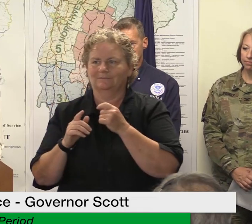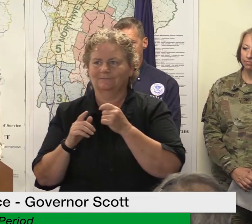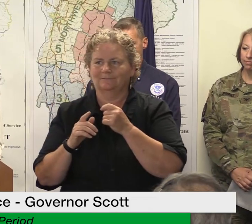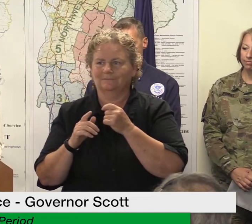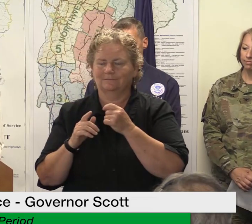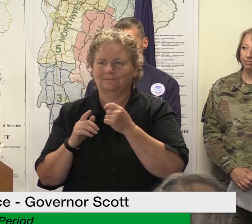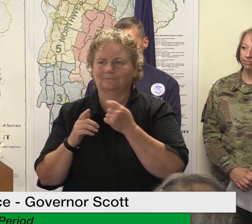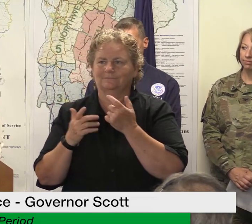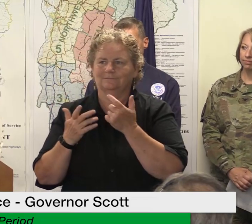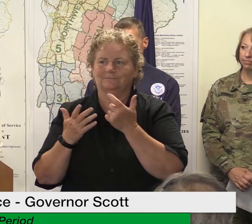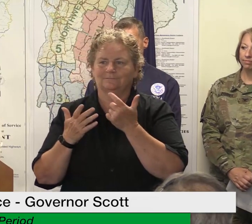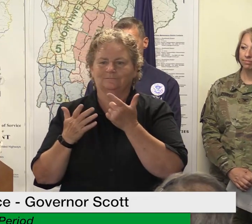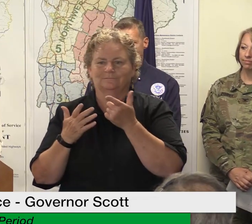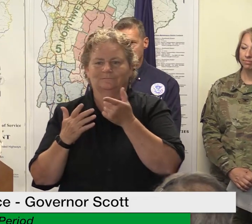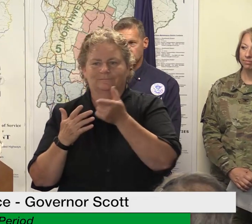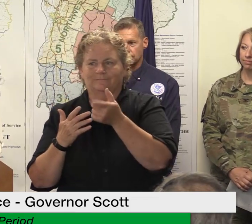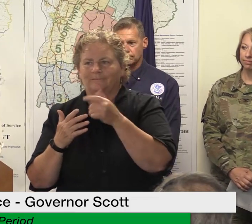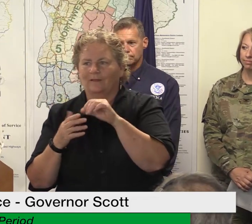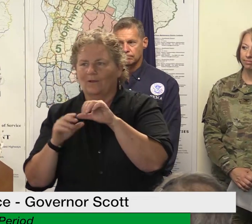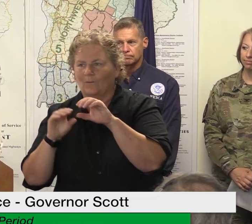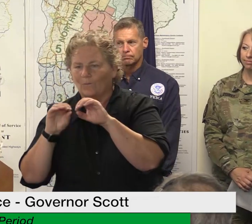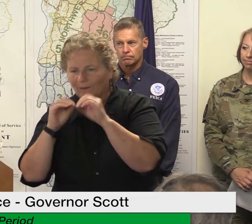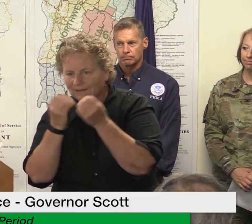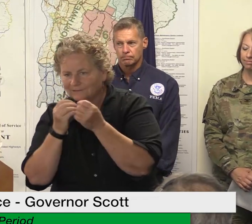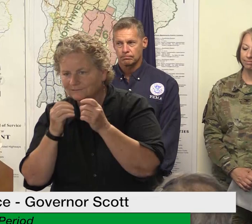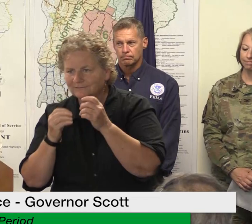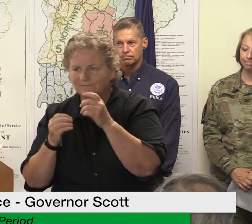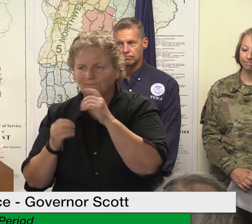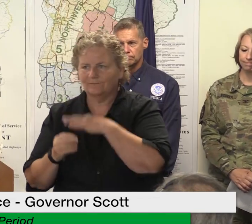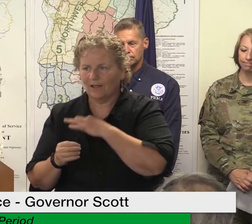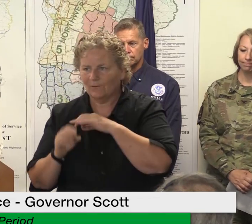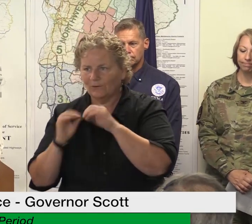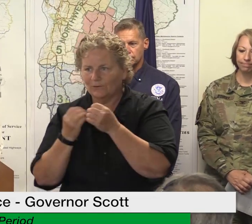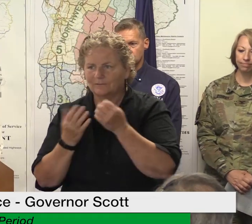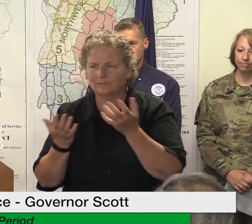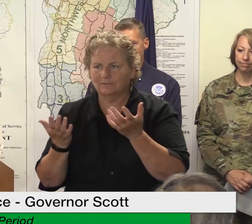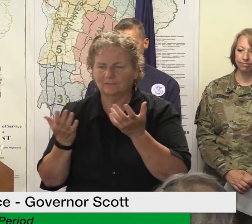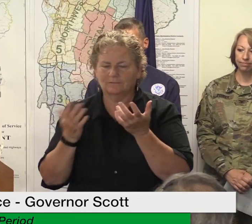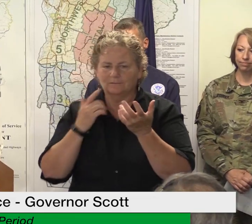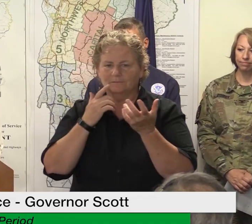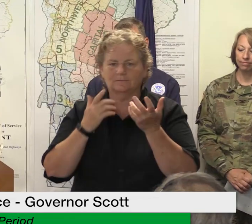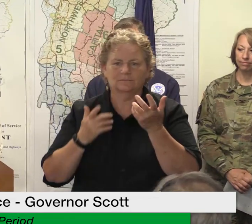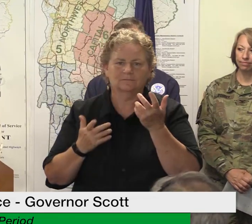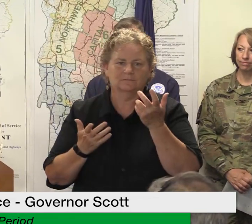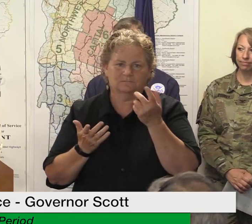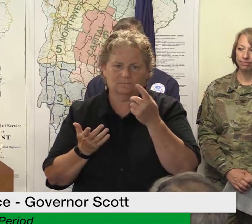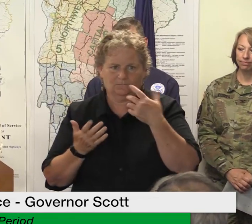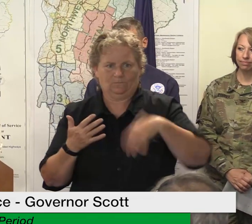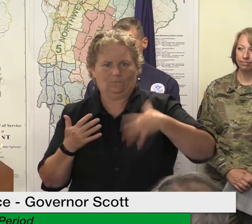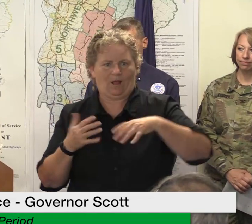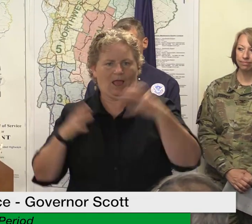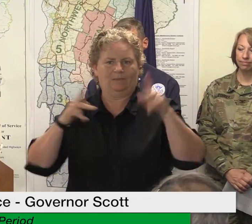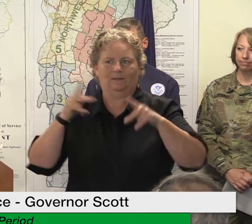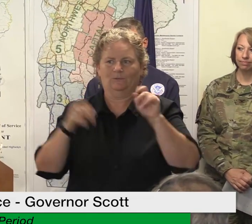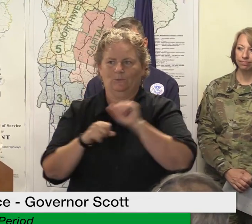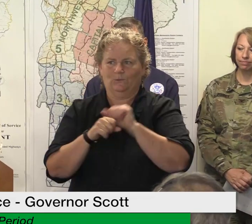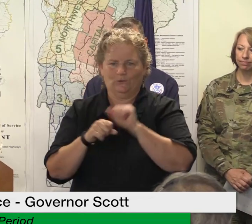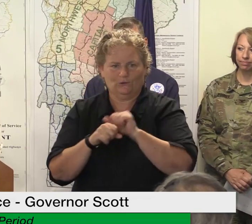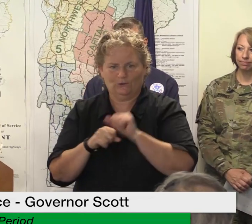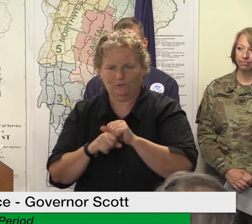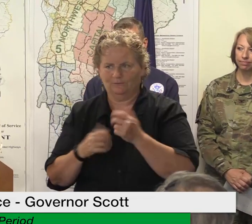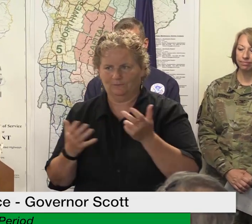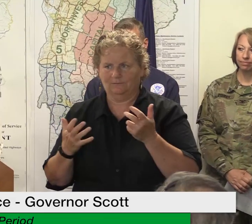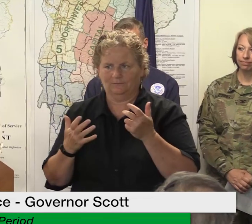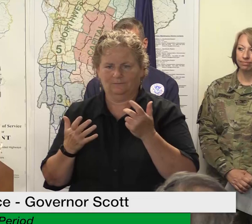under the circumstances can we do better always can do better but but again we are in this for the long haul